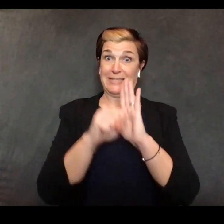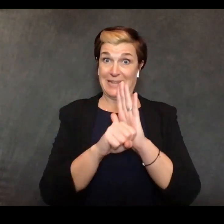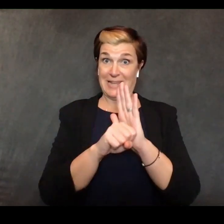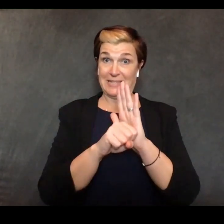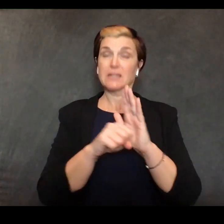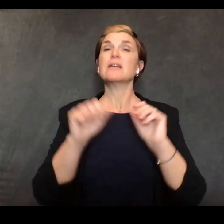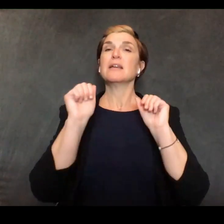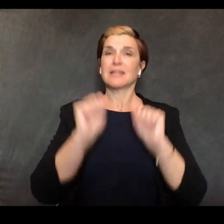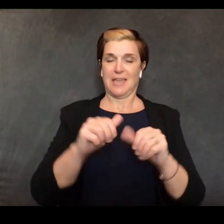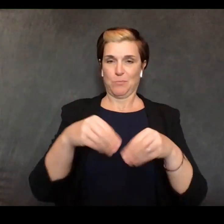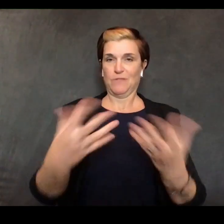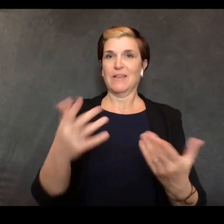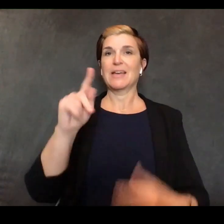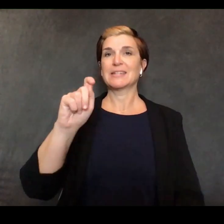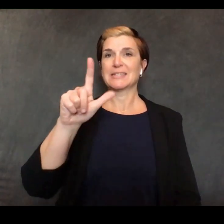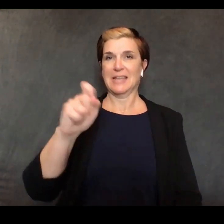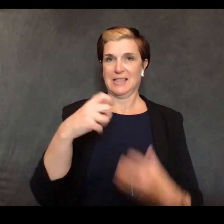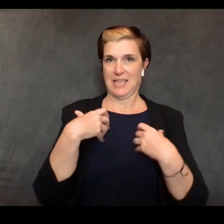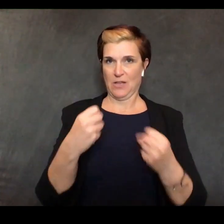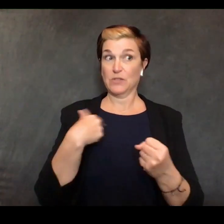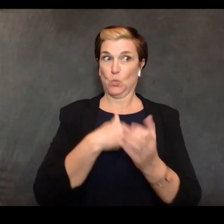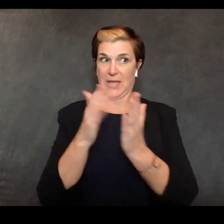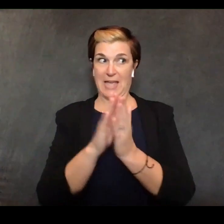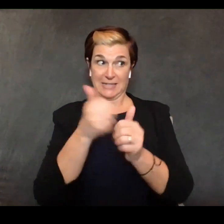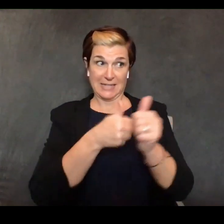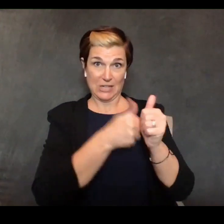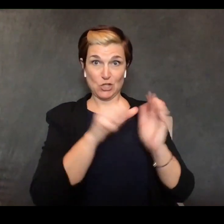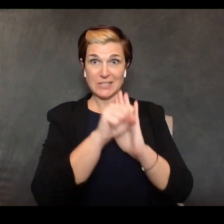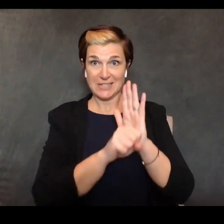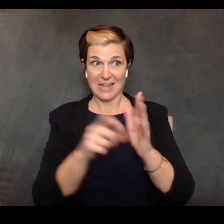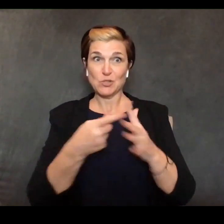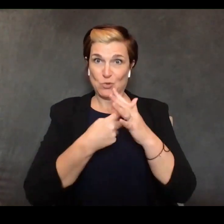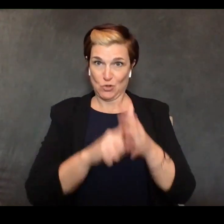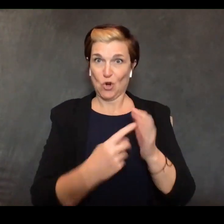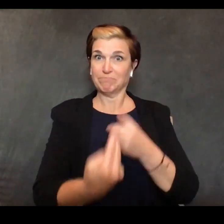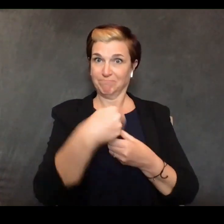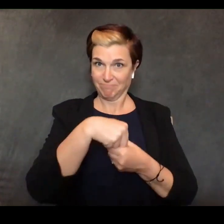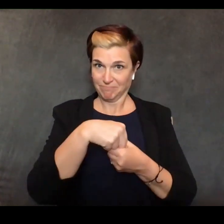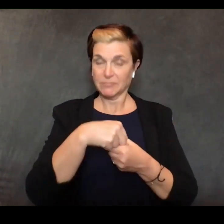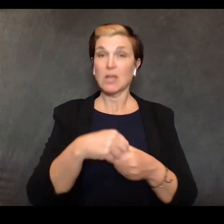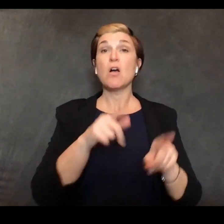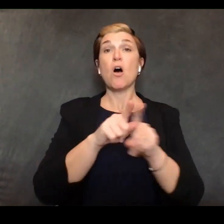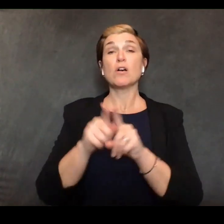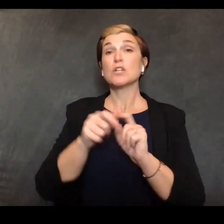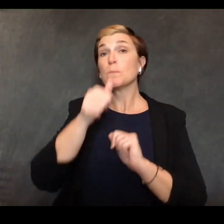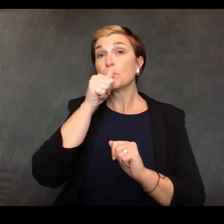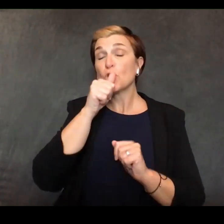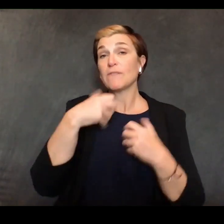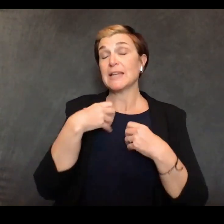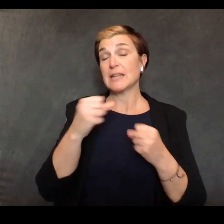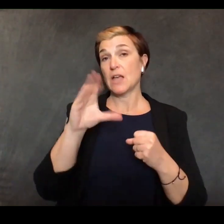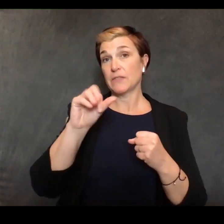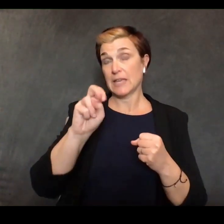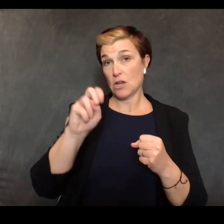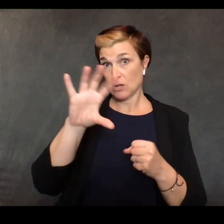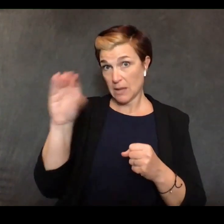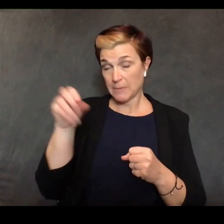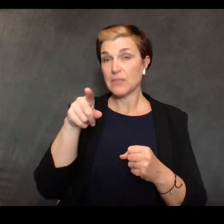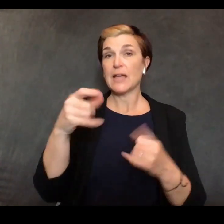available as well and we've also asked private insurance companies to expand their telehealth benefits and make it clear to their providers and